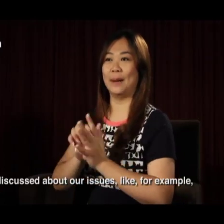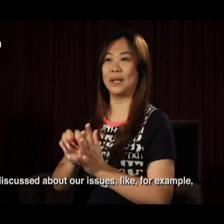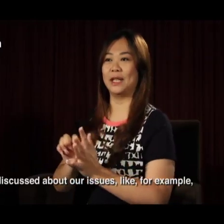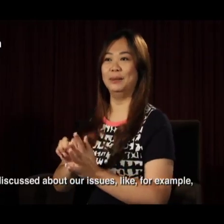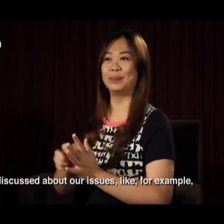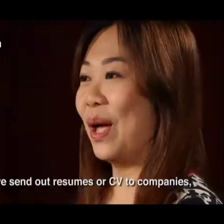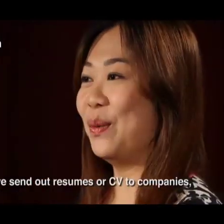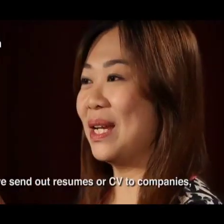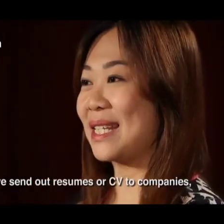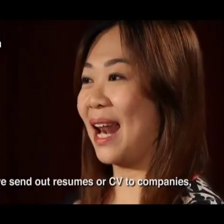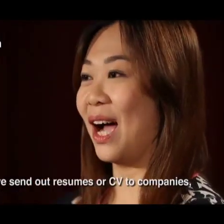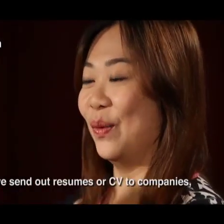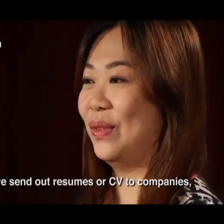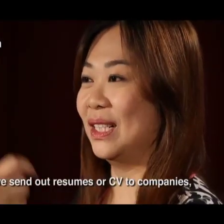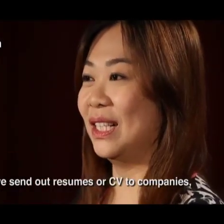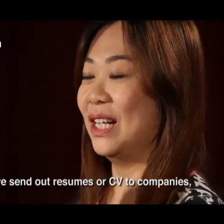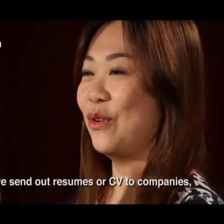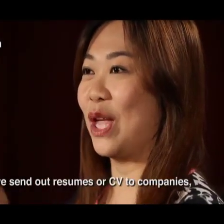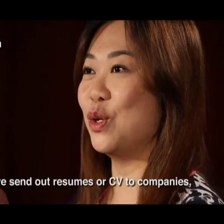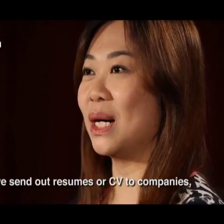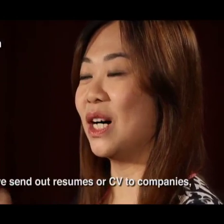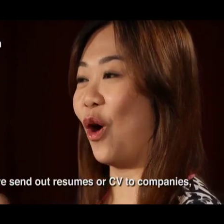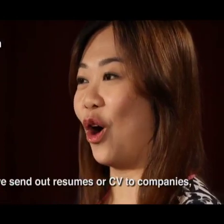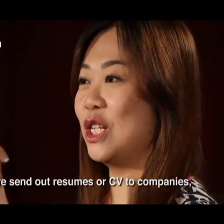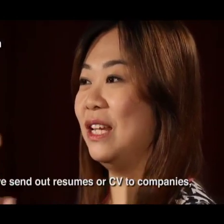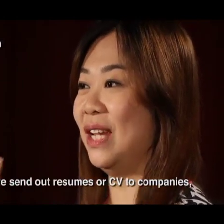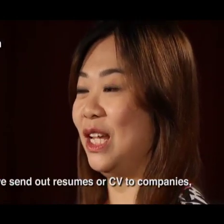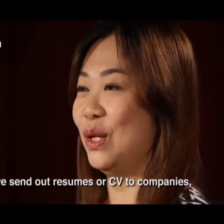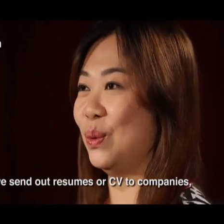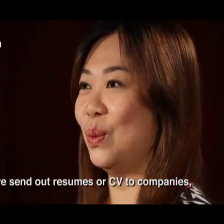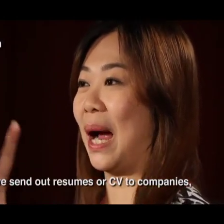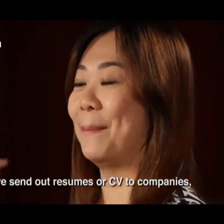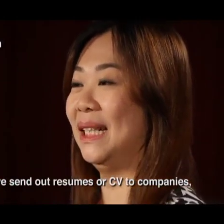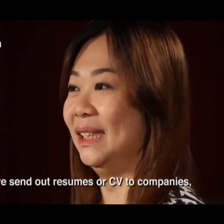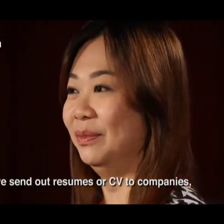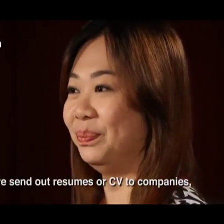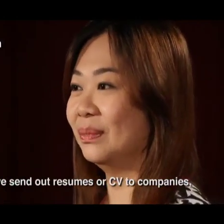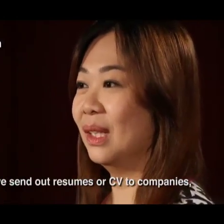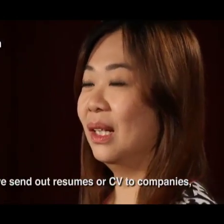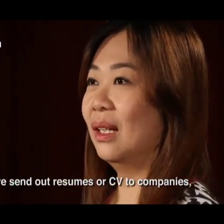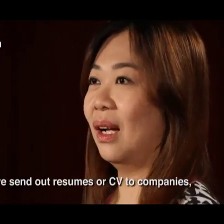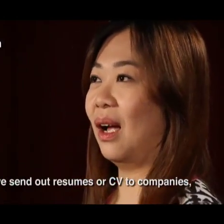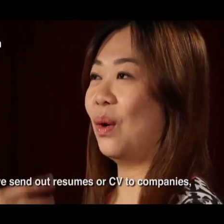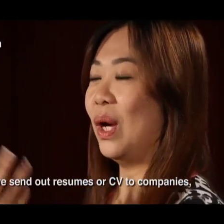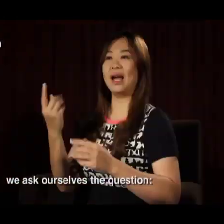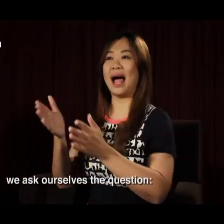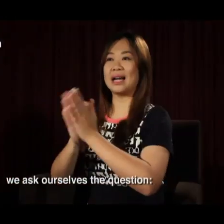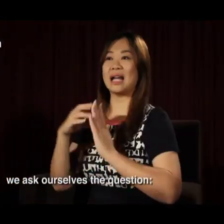example, when we set out the customer or CV to a company, we ask